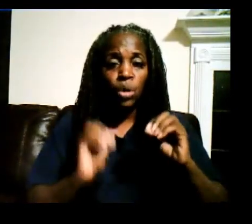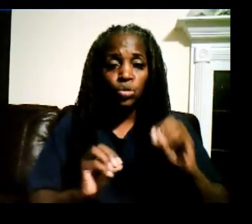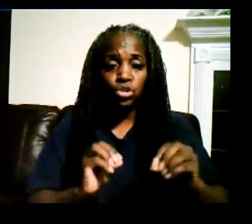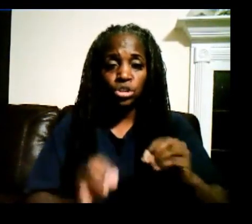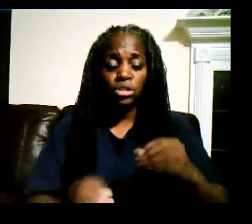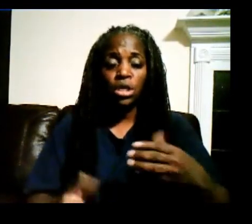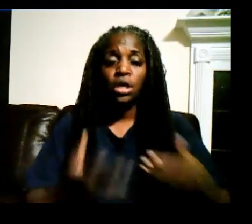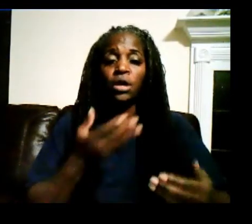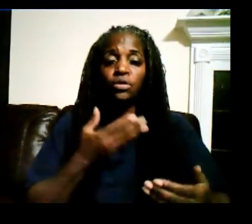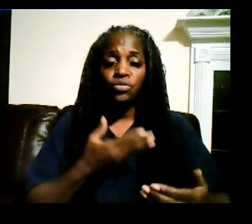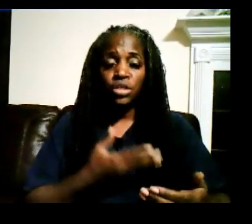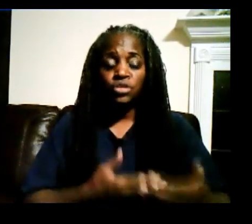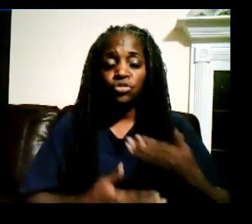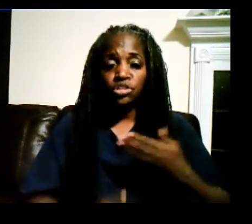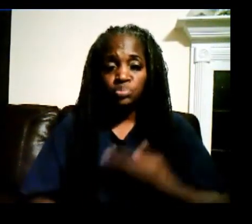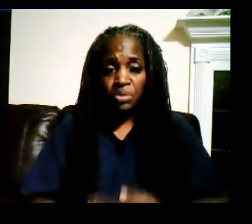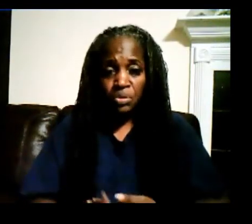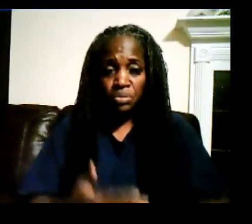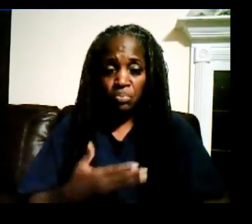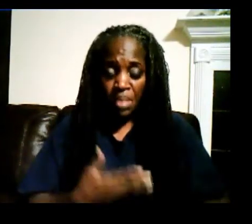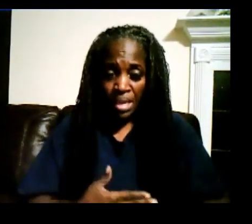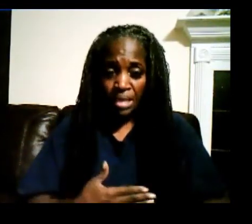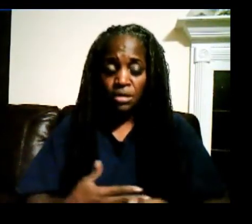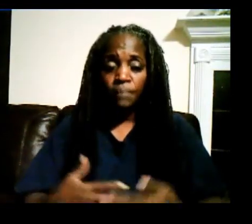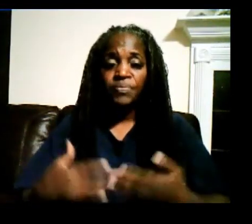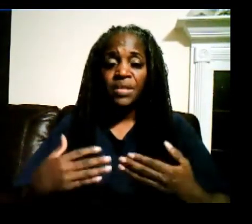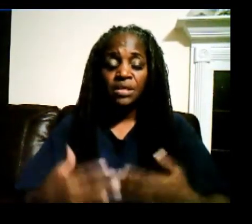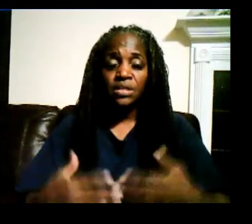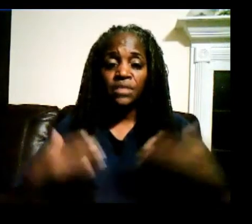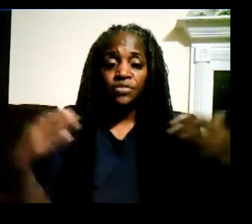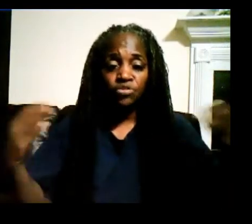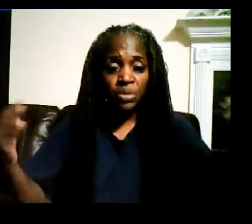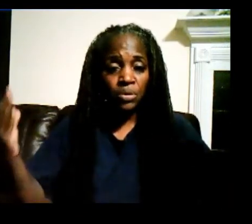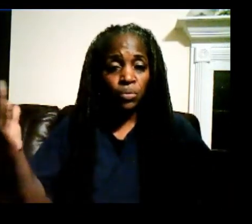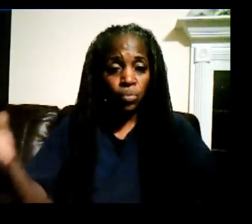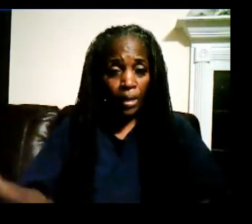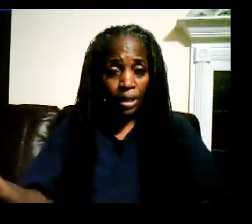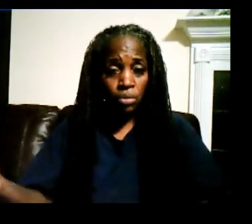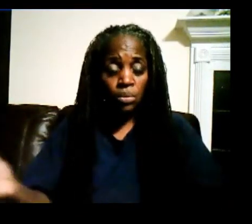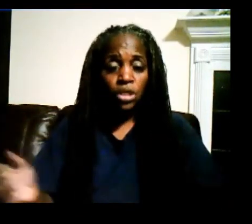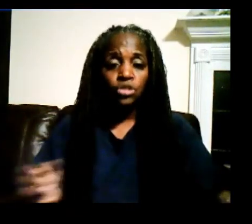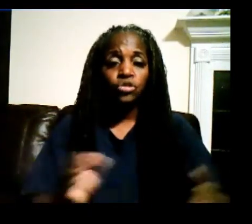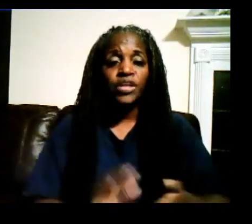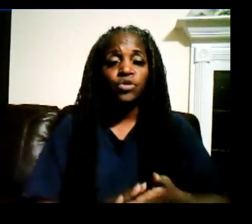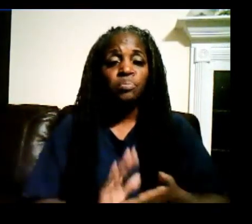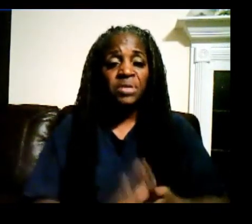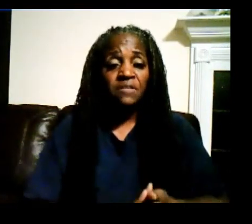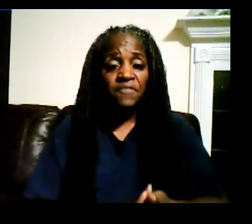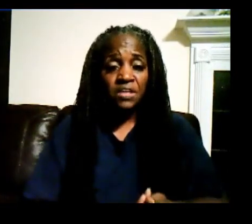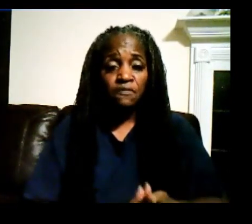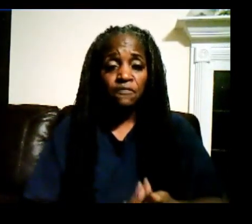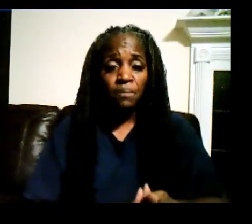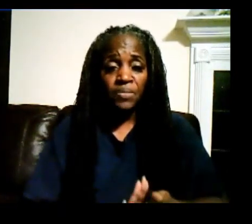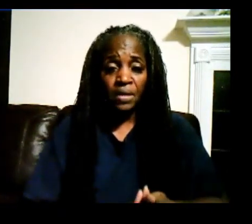motion in your spirit man, in the spirit realm, so that you're benefiting from them.